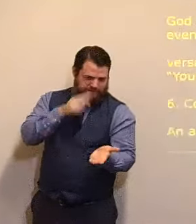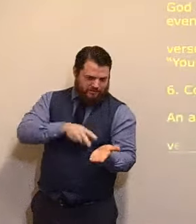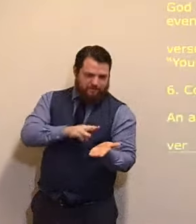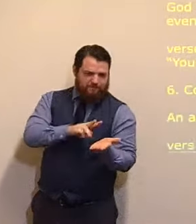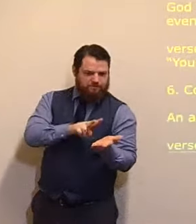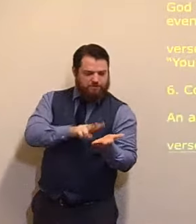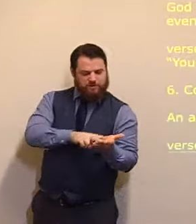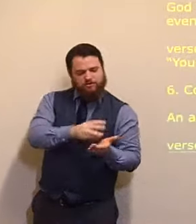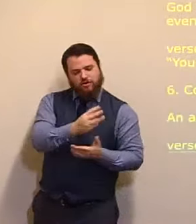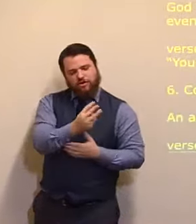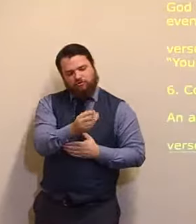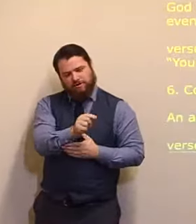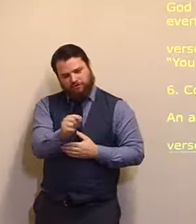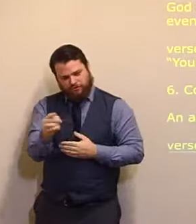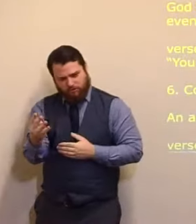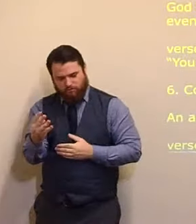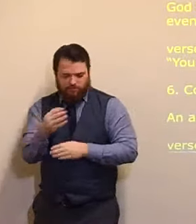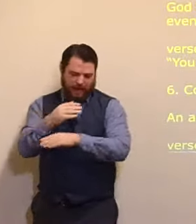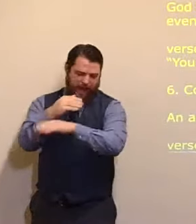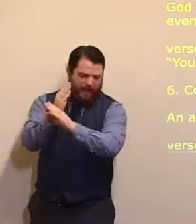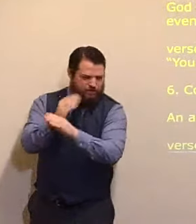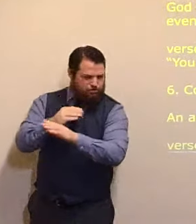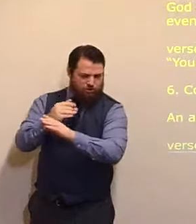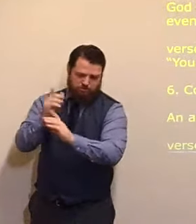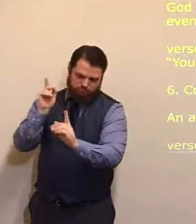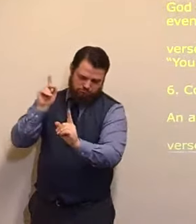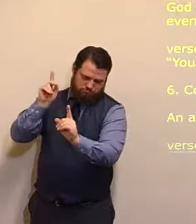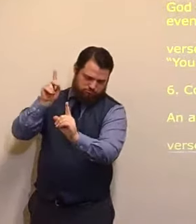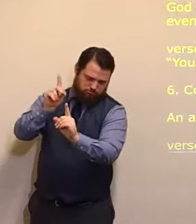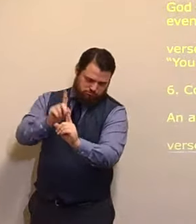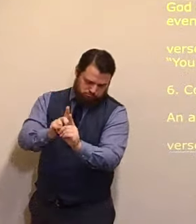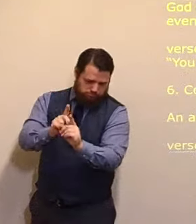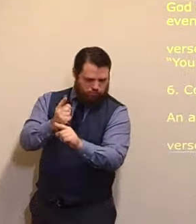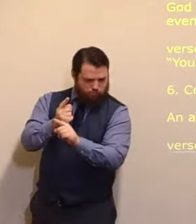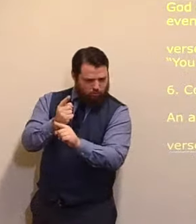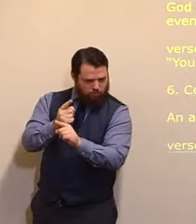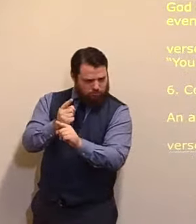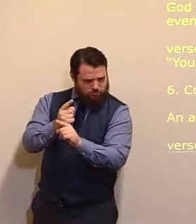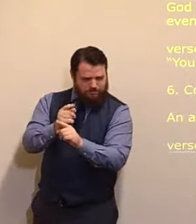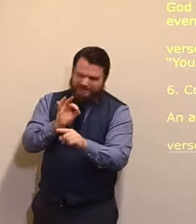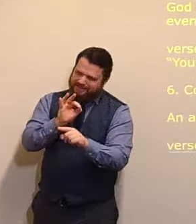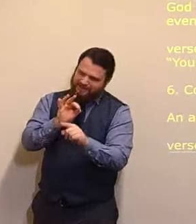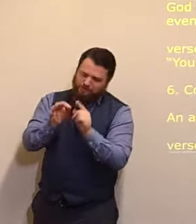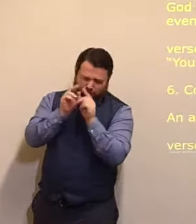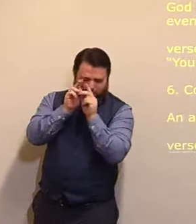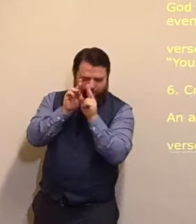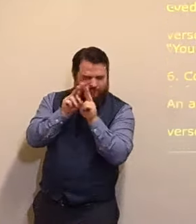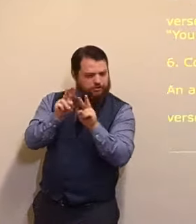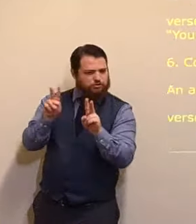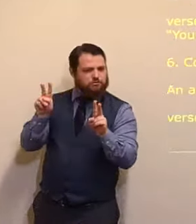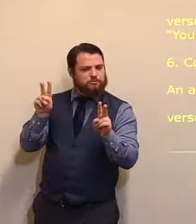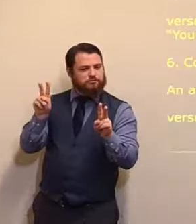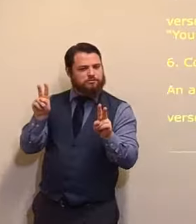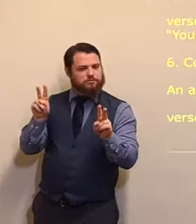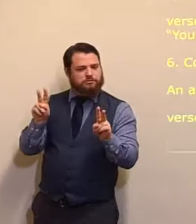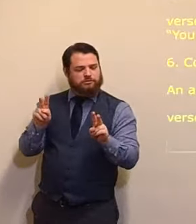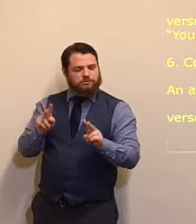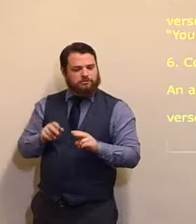an angel, spoke to him, and he had that special vision. But you see, again, he needs that